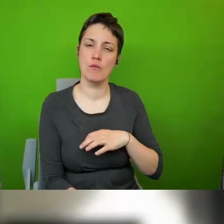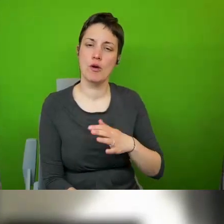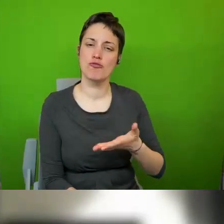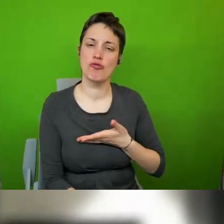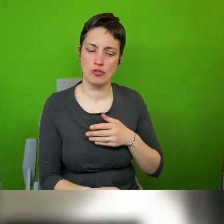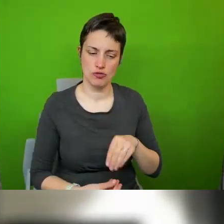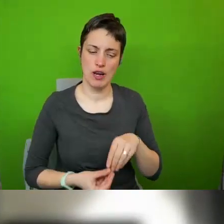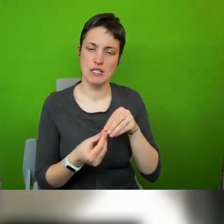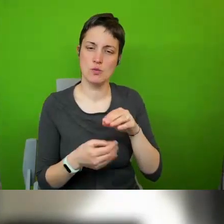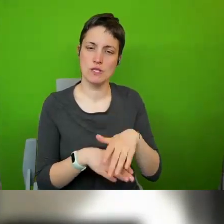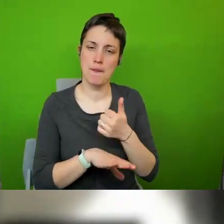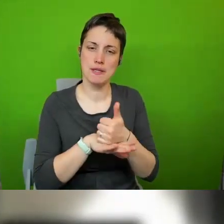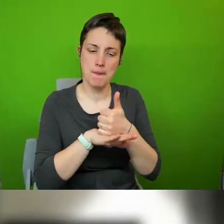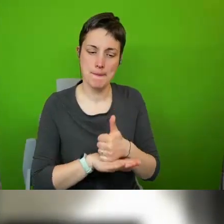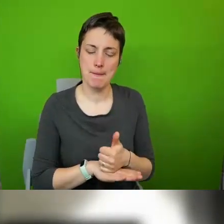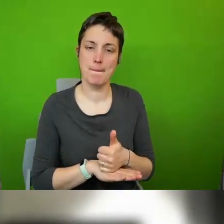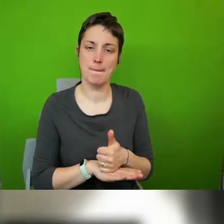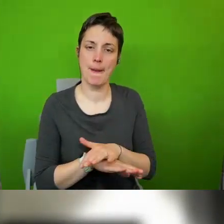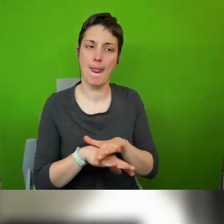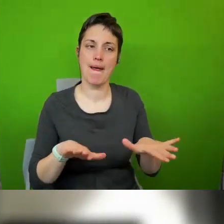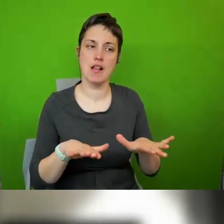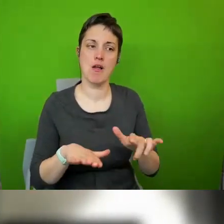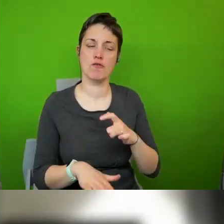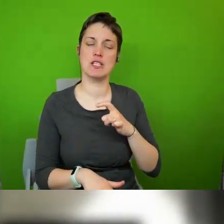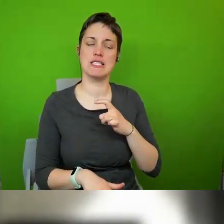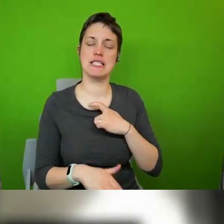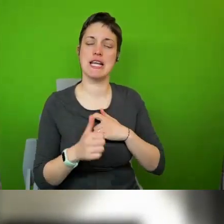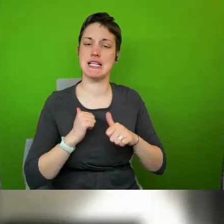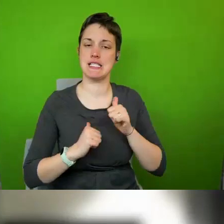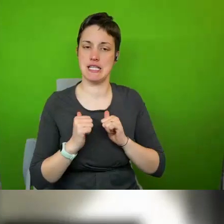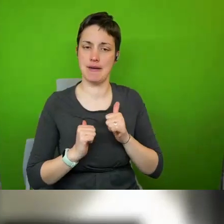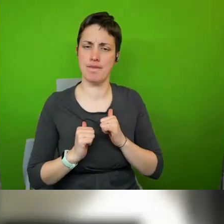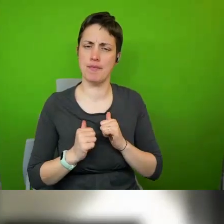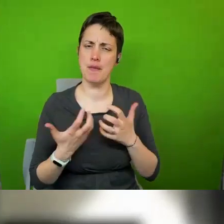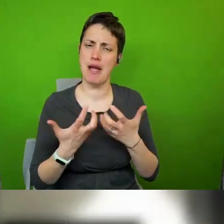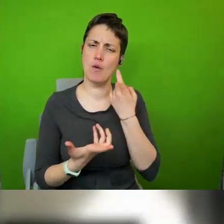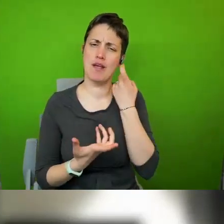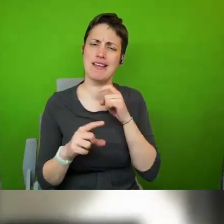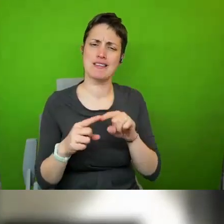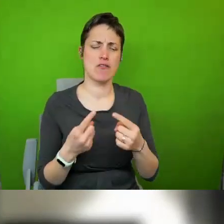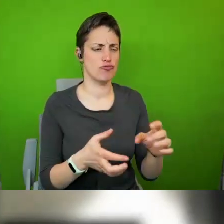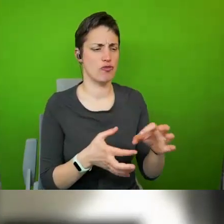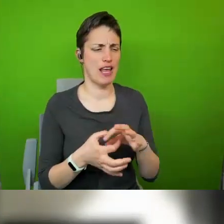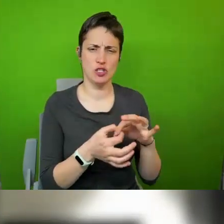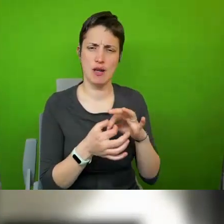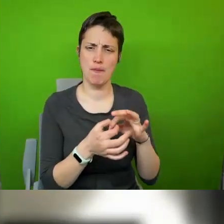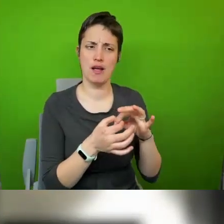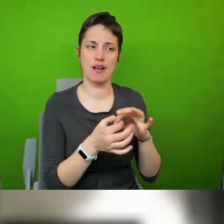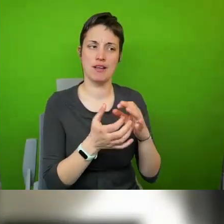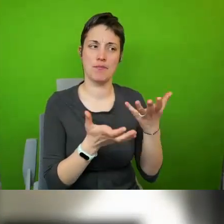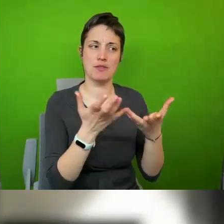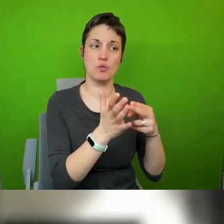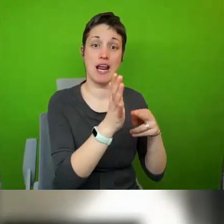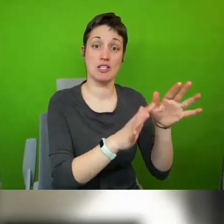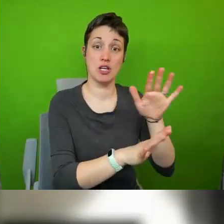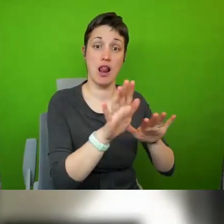establish a minimum level of level of dignity but how do you think different relationships between national level and more